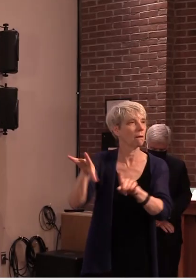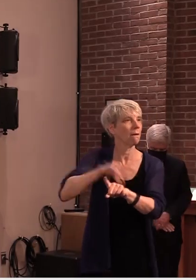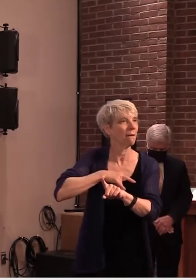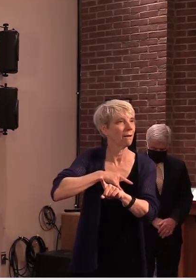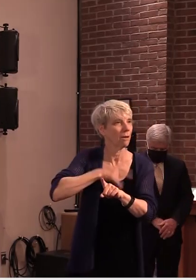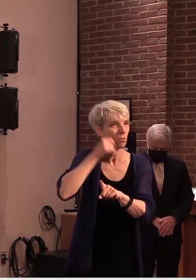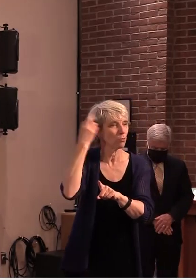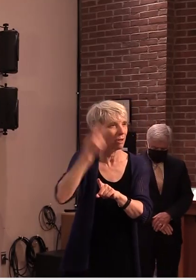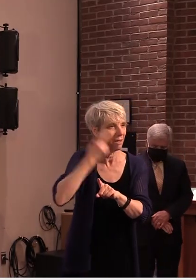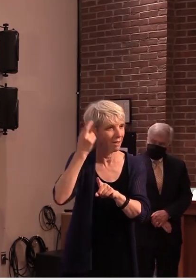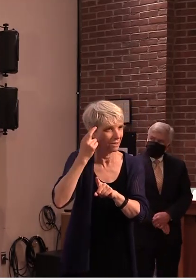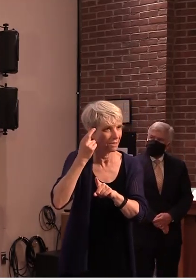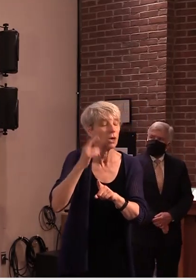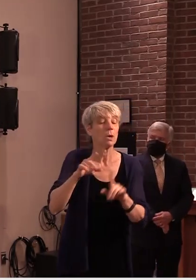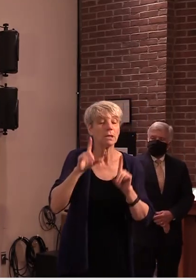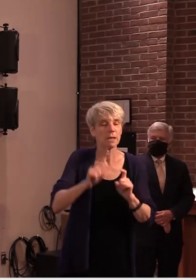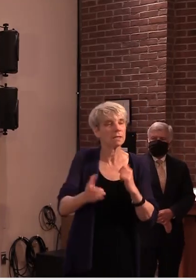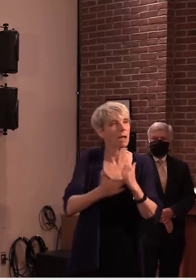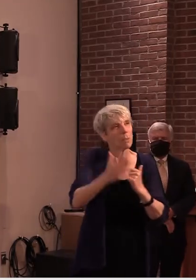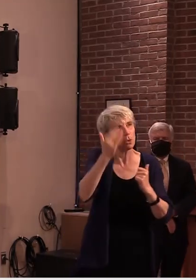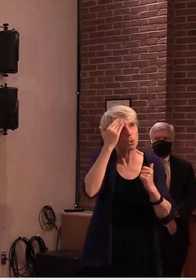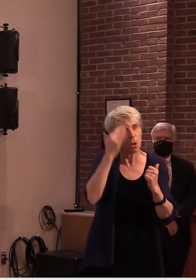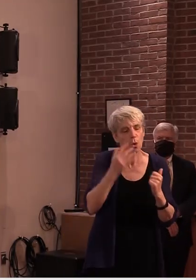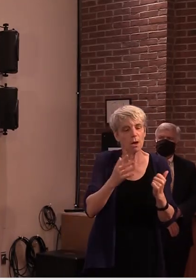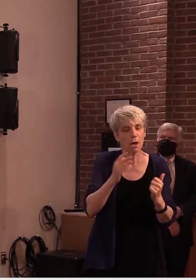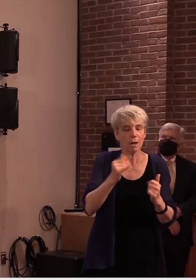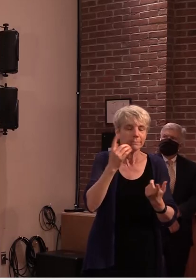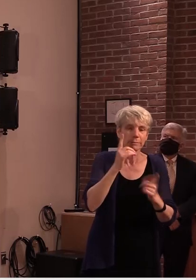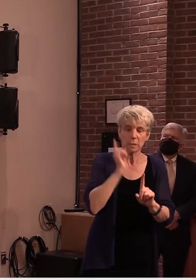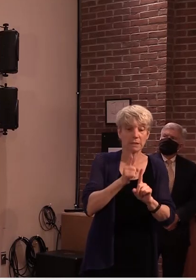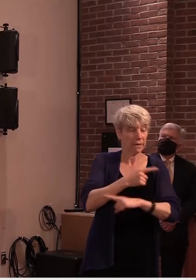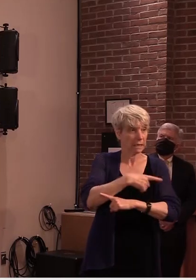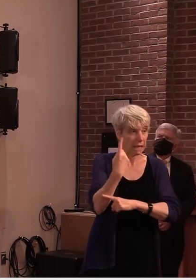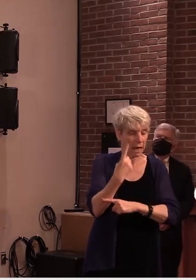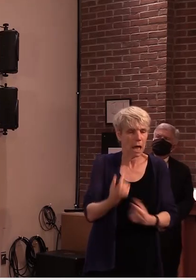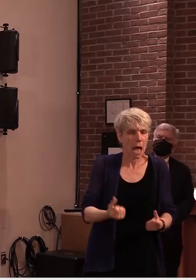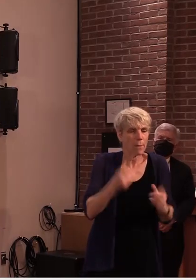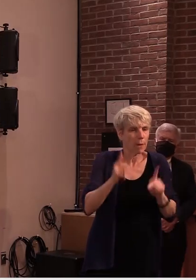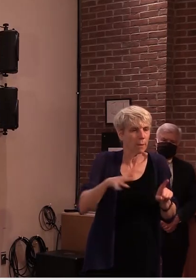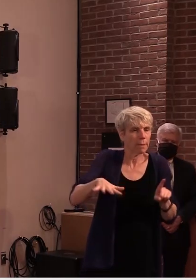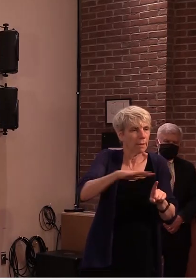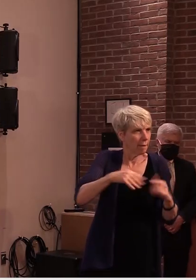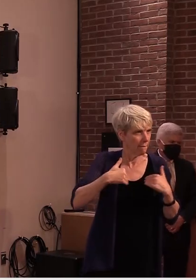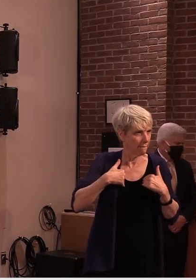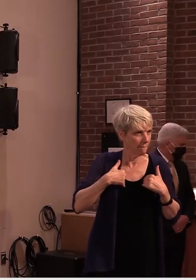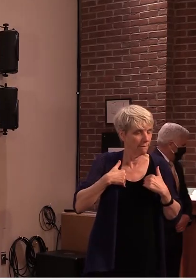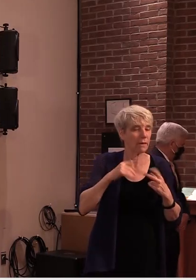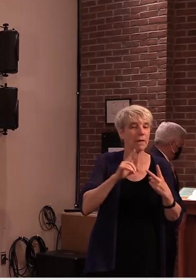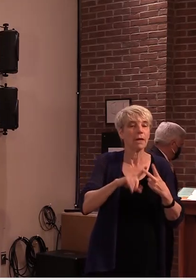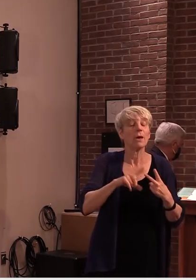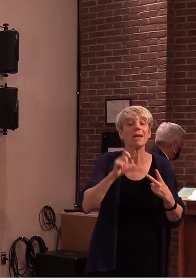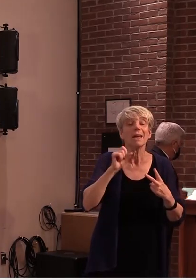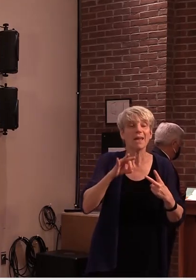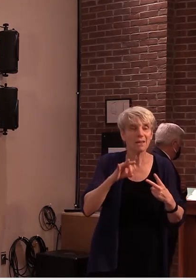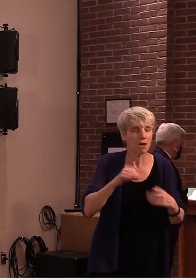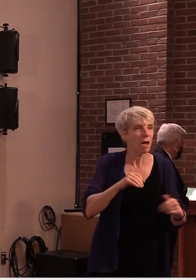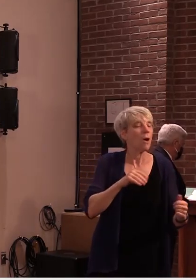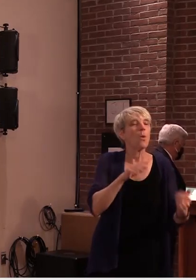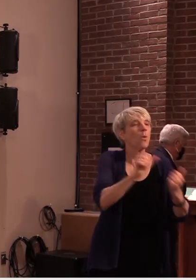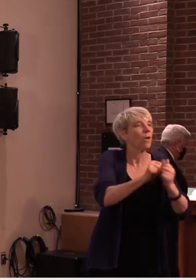time two whether you got covert 19 after a potential exposure and three